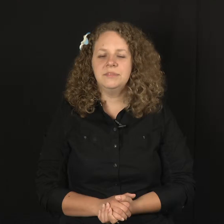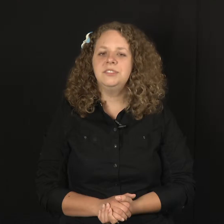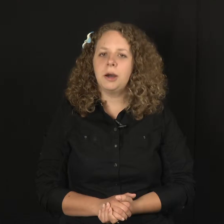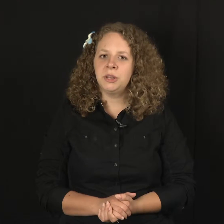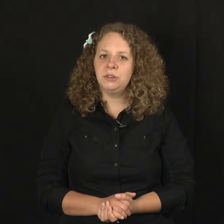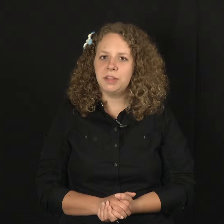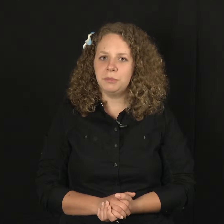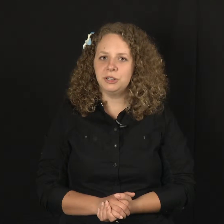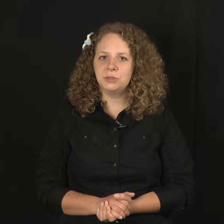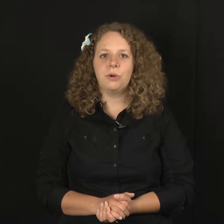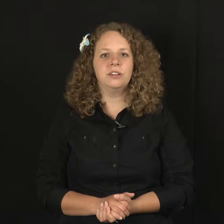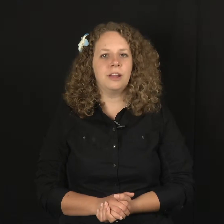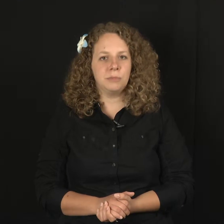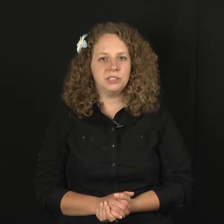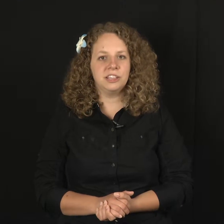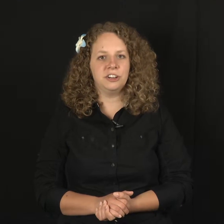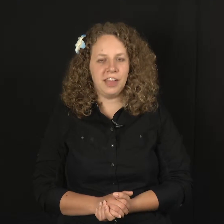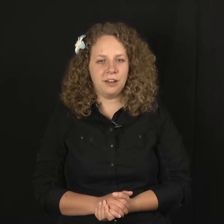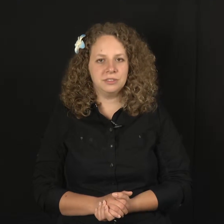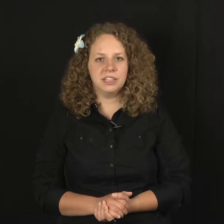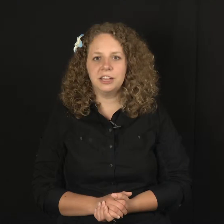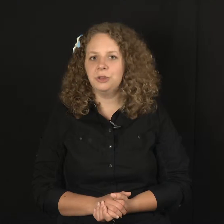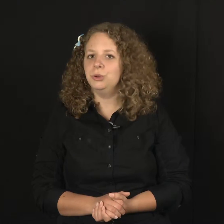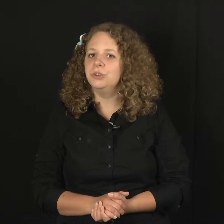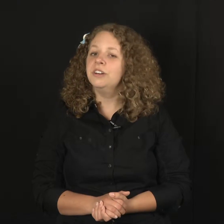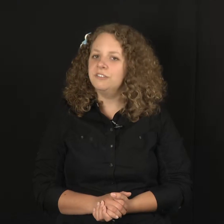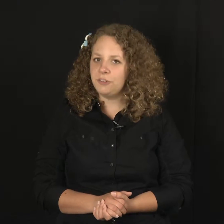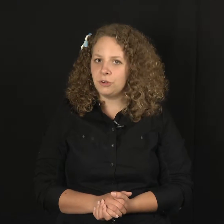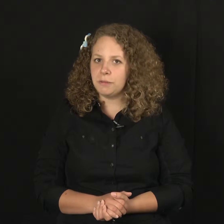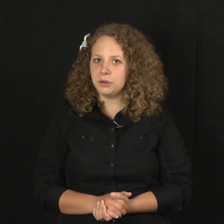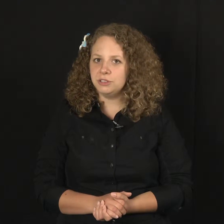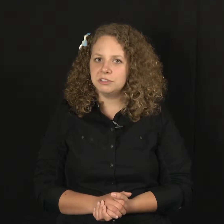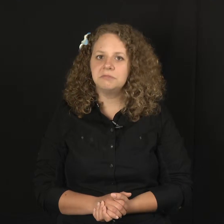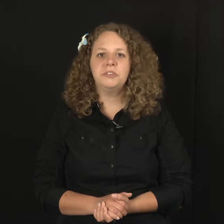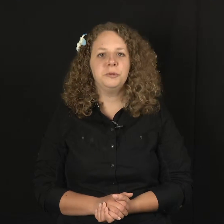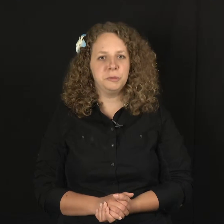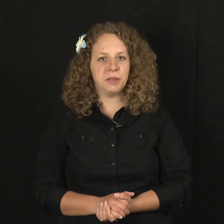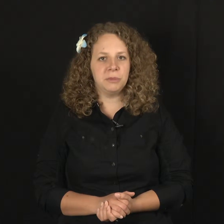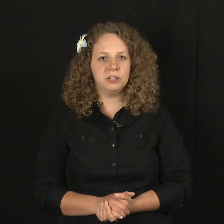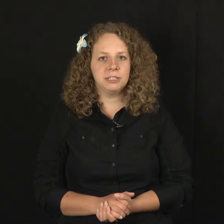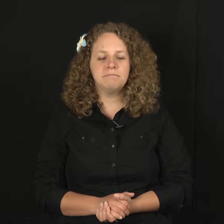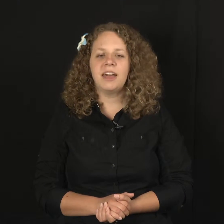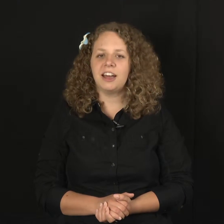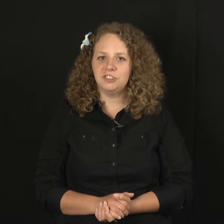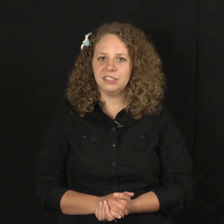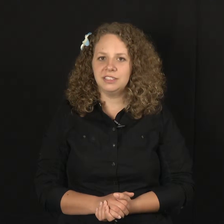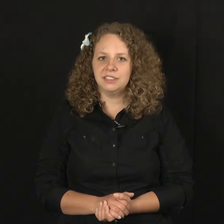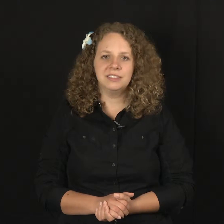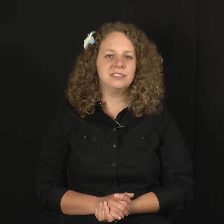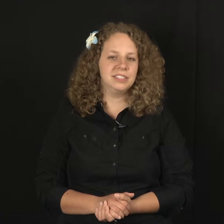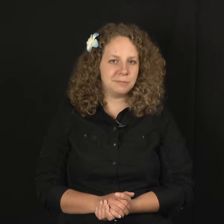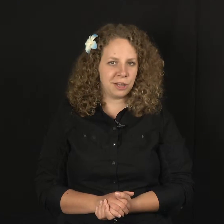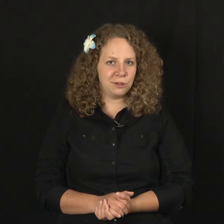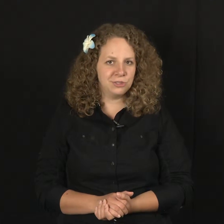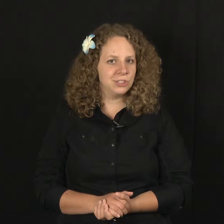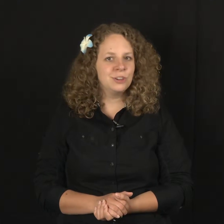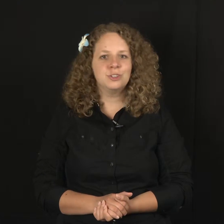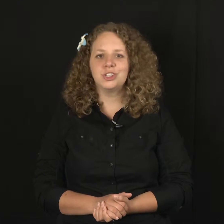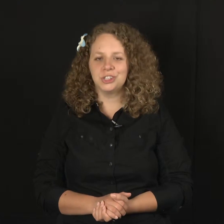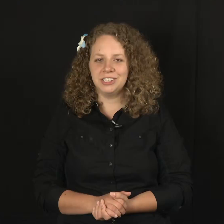Nominal numbers, or numbers that are nouns, include phone numbers, room numbers, addresses, zip codes, jersey